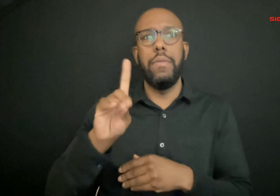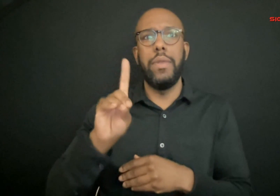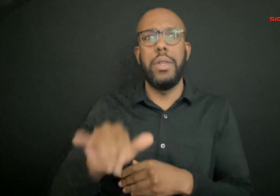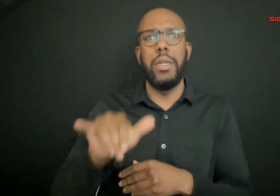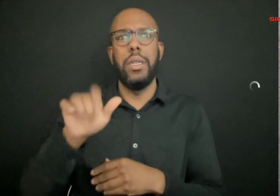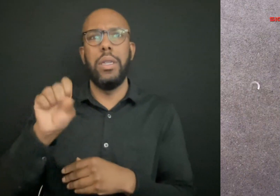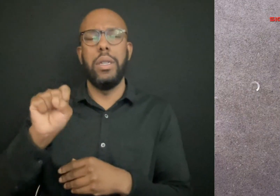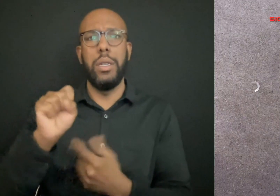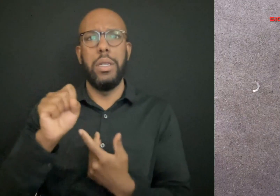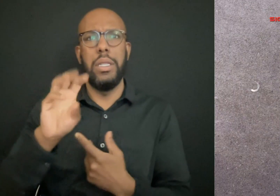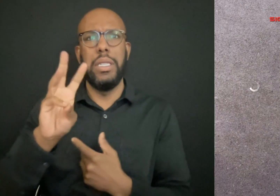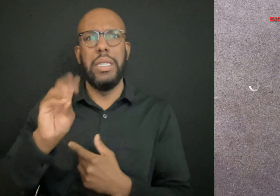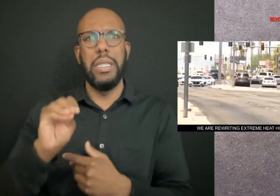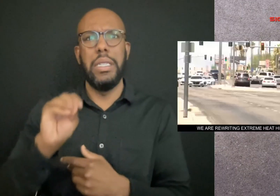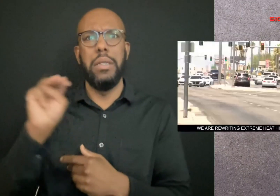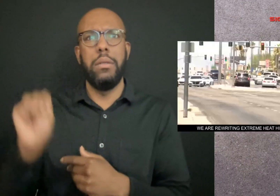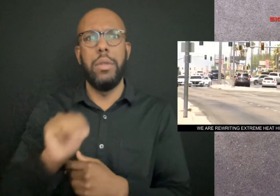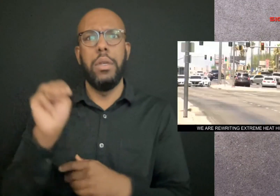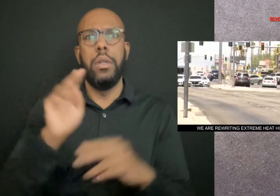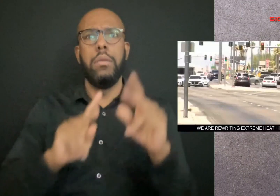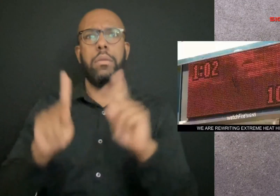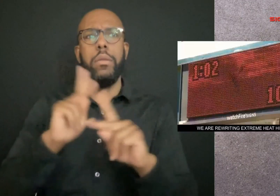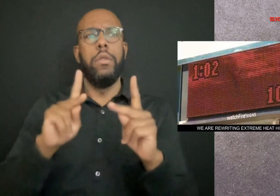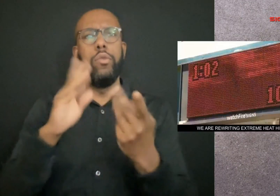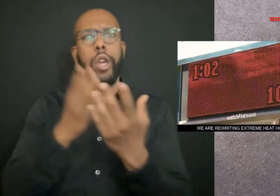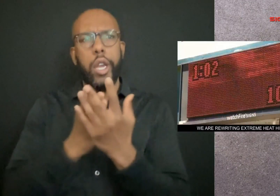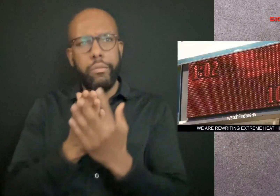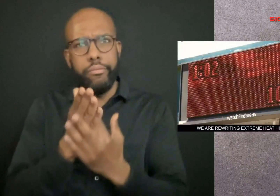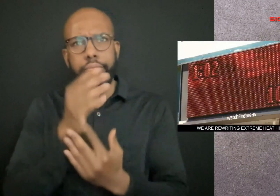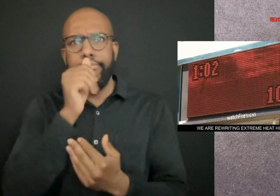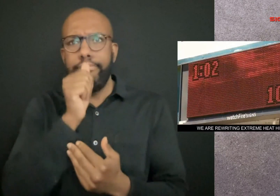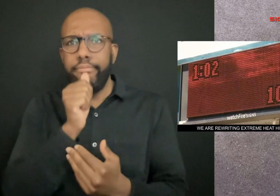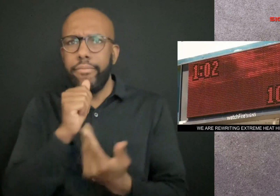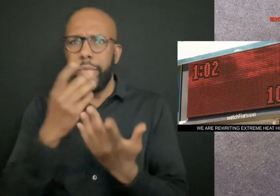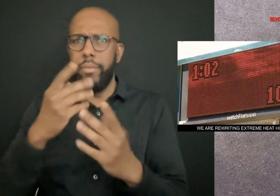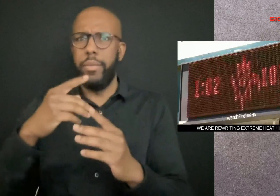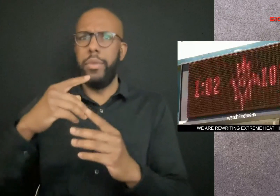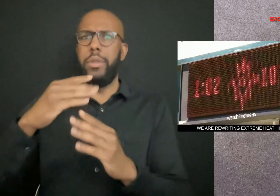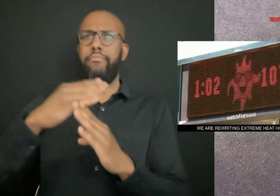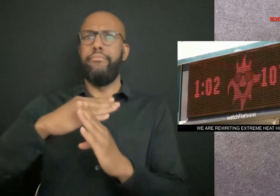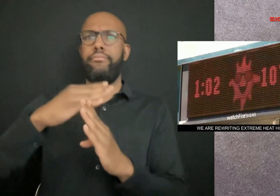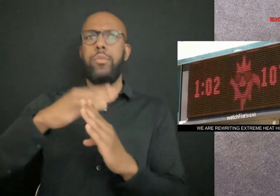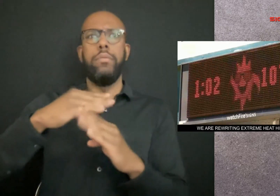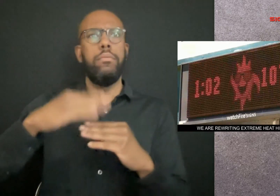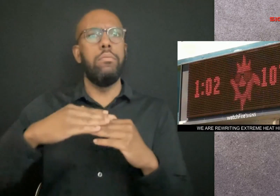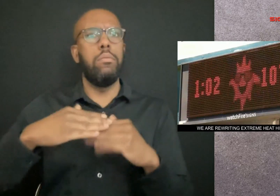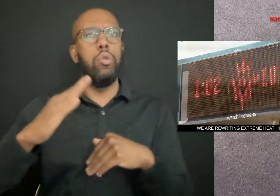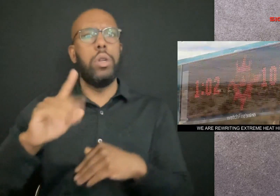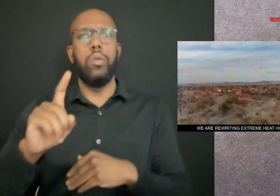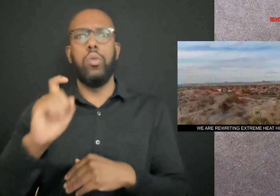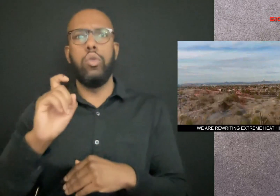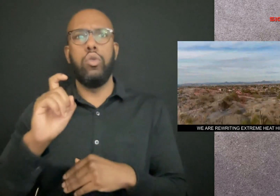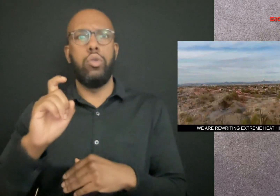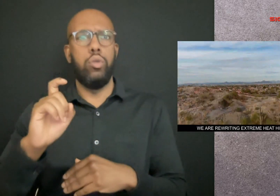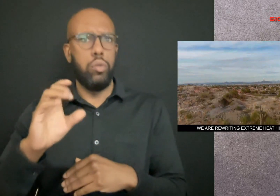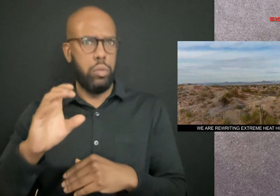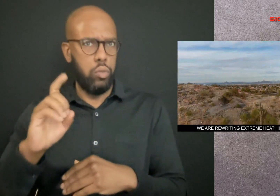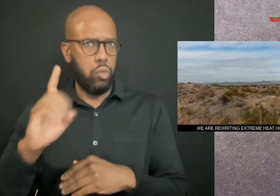Over the next seven days, 60 million people will endure temperatures above 100 degrees.